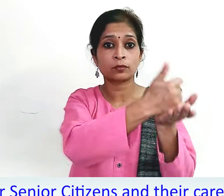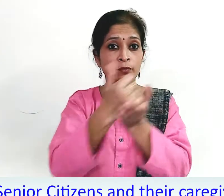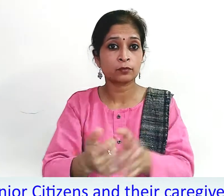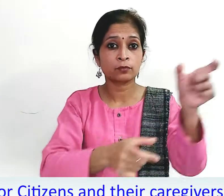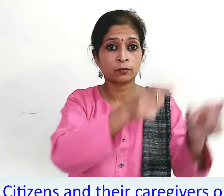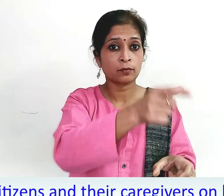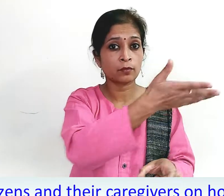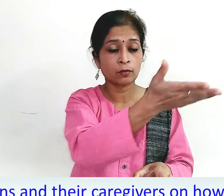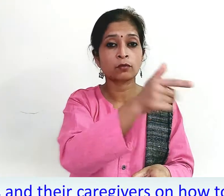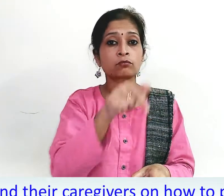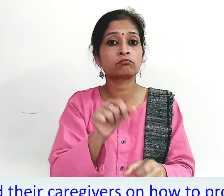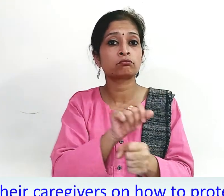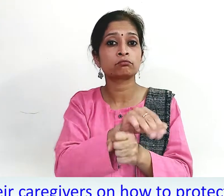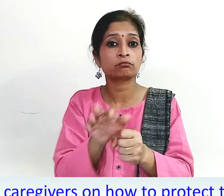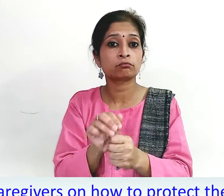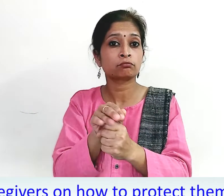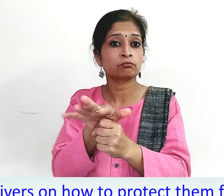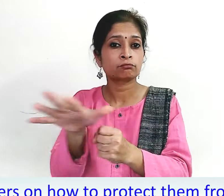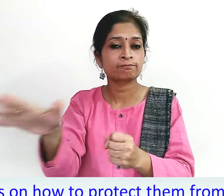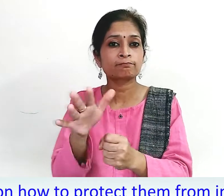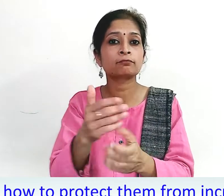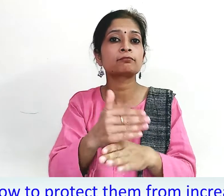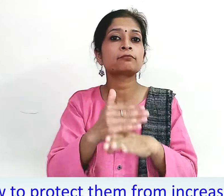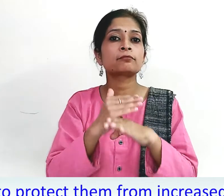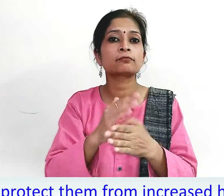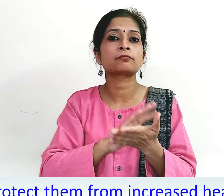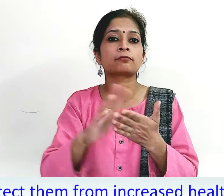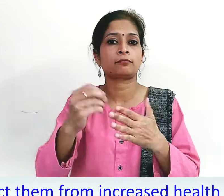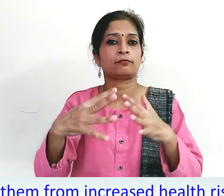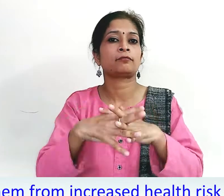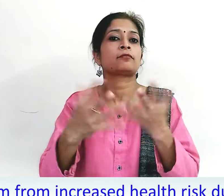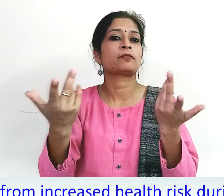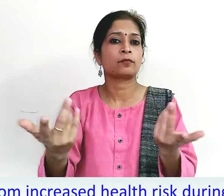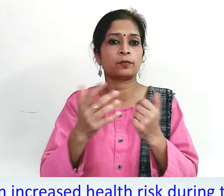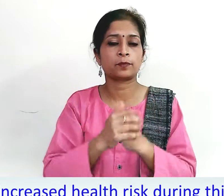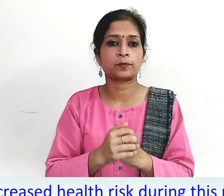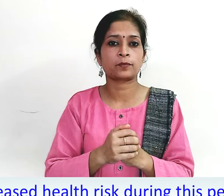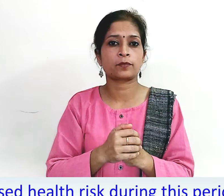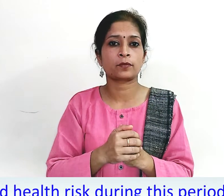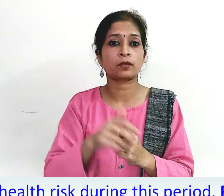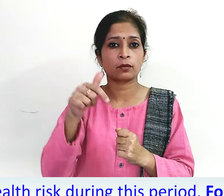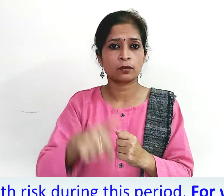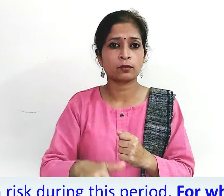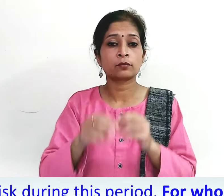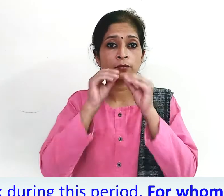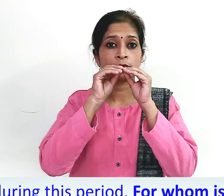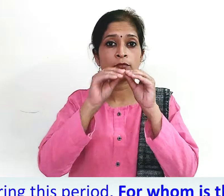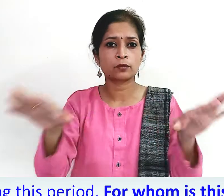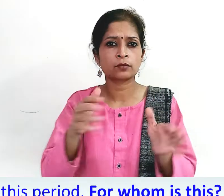on how to protect them from increased health risk during this period. For whom is this?